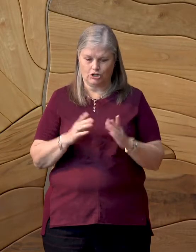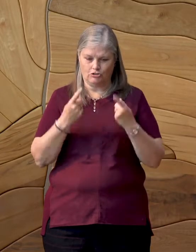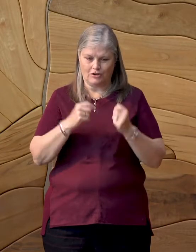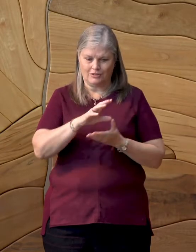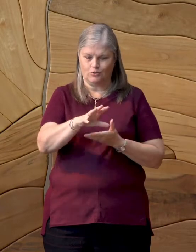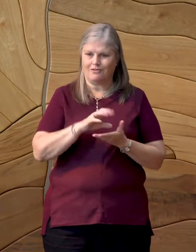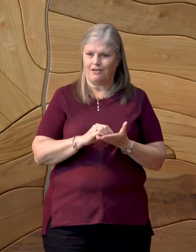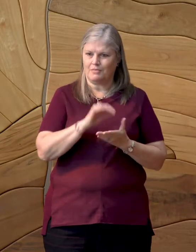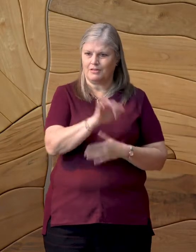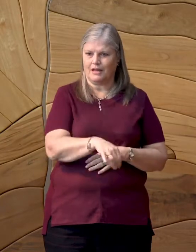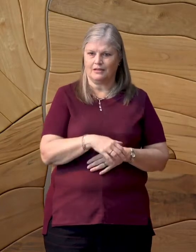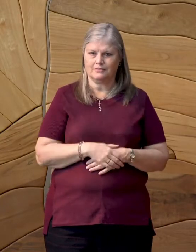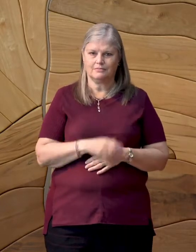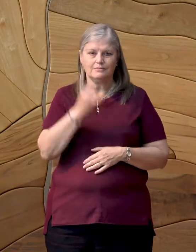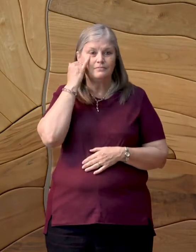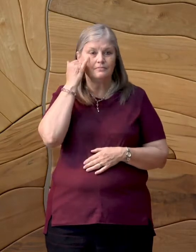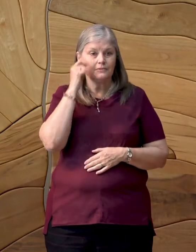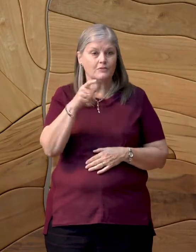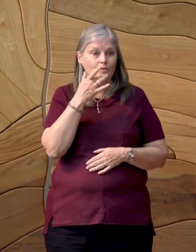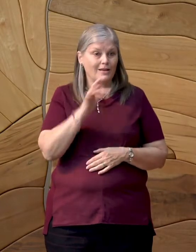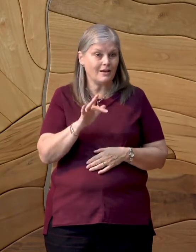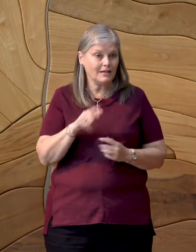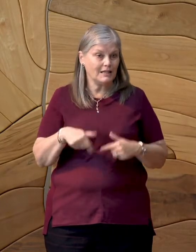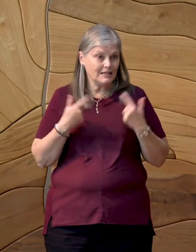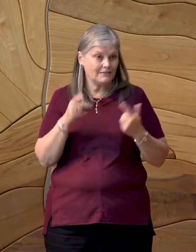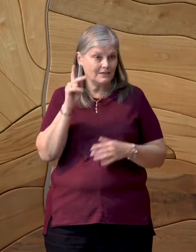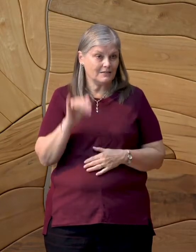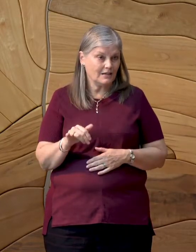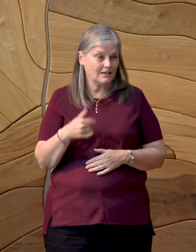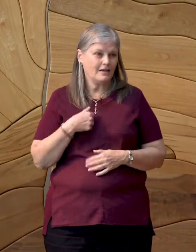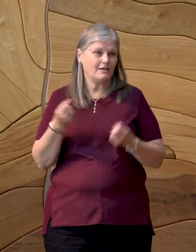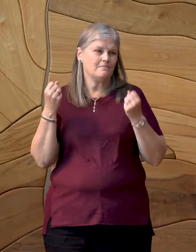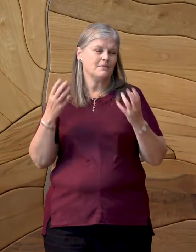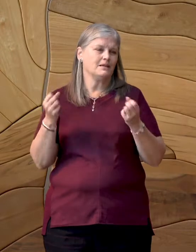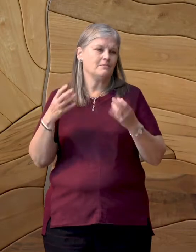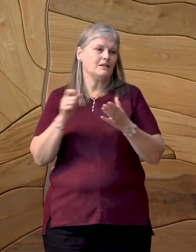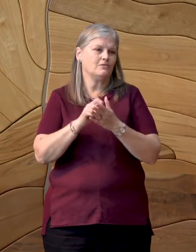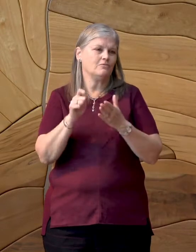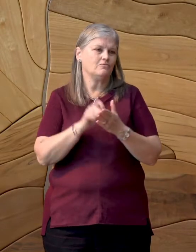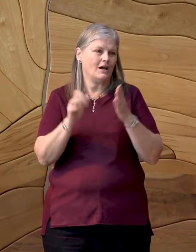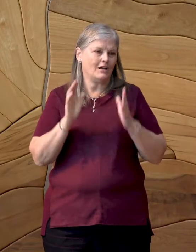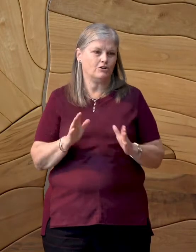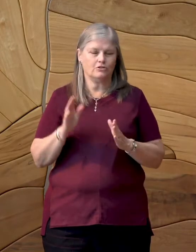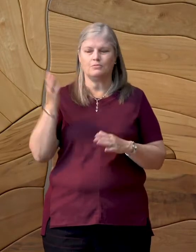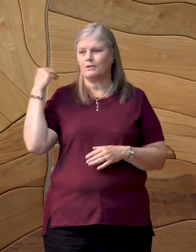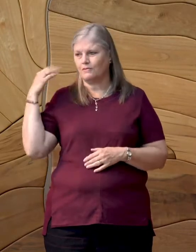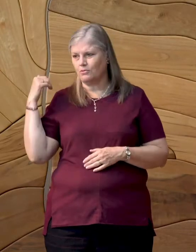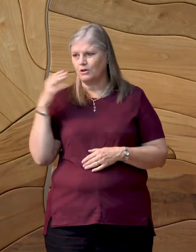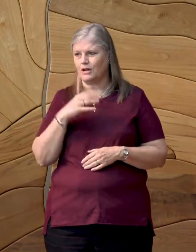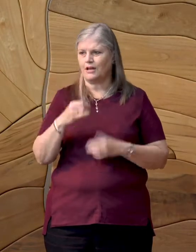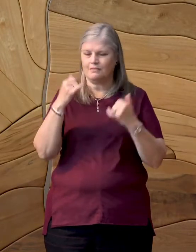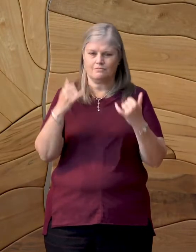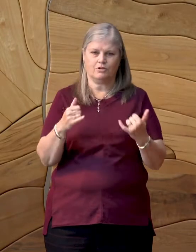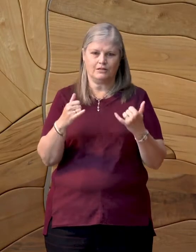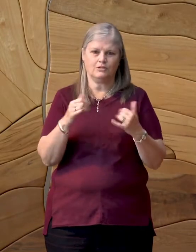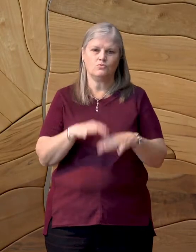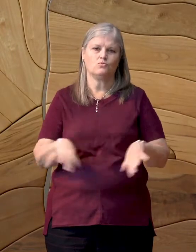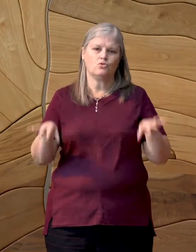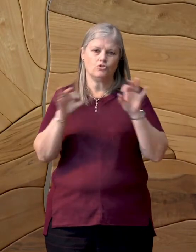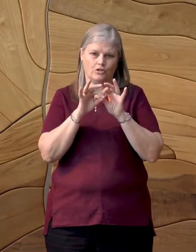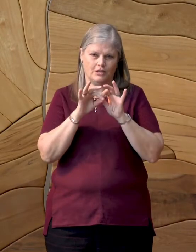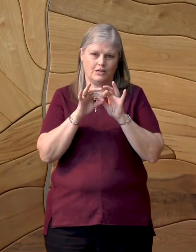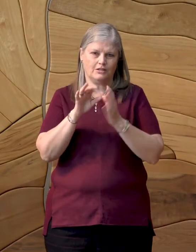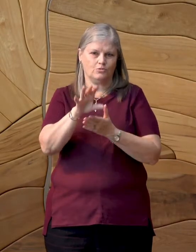And if you're lucky enough to live in Kentucky, there are dozens of writers past and present worthy of this